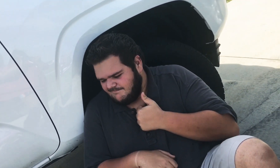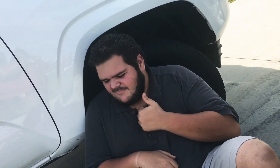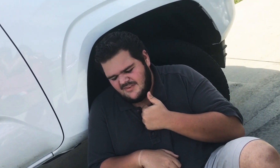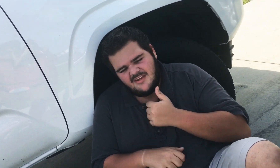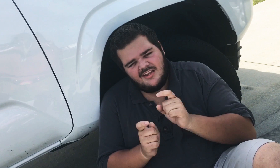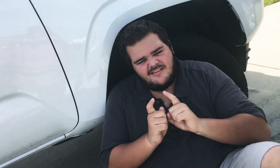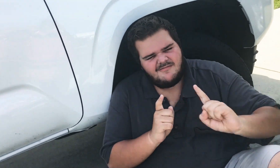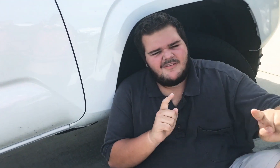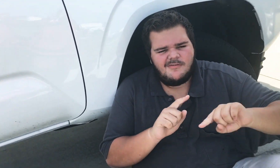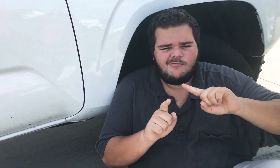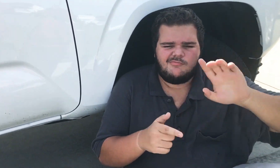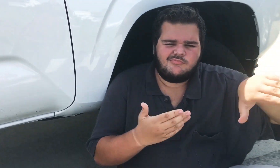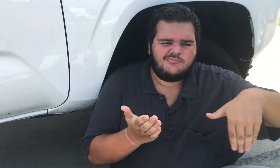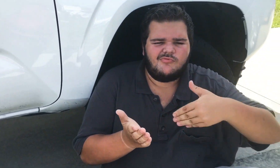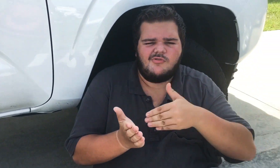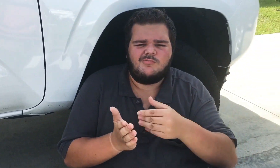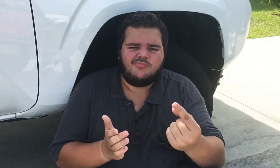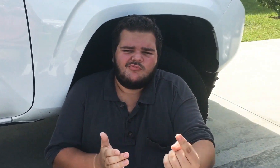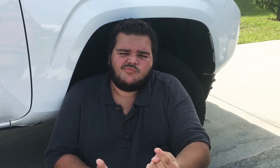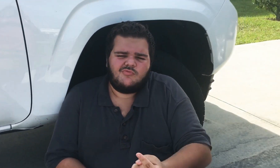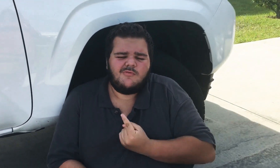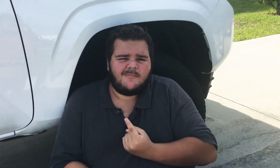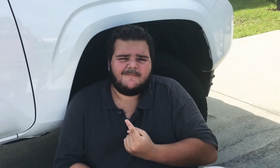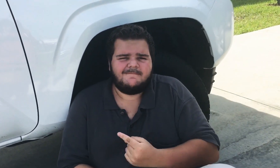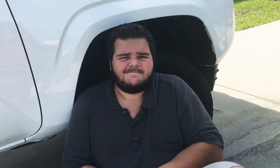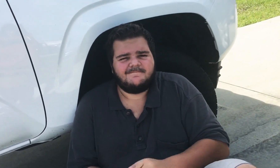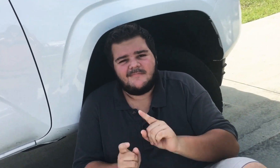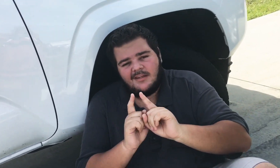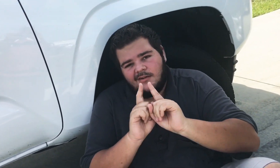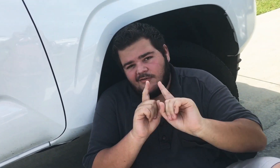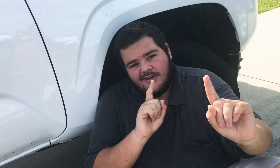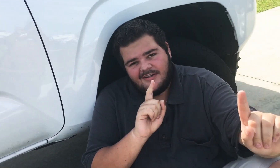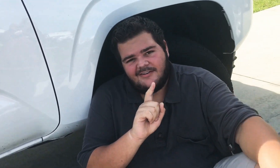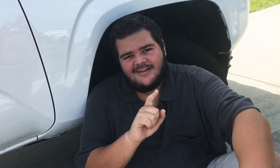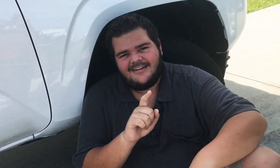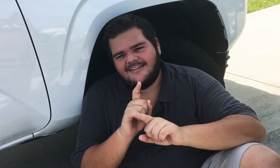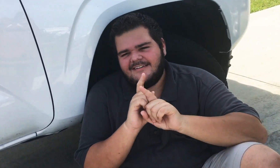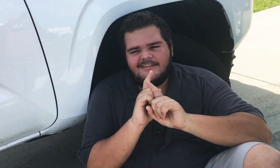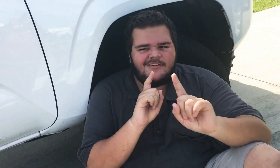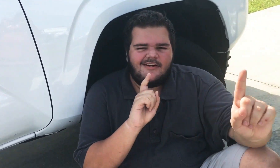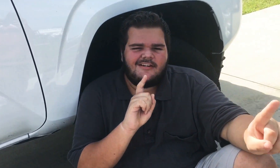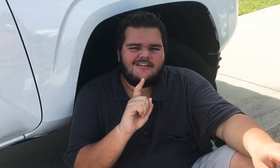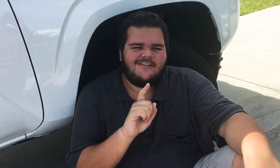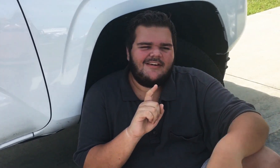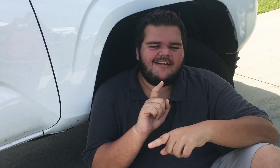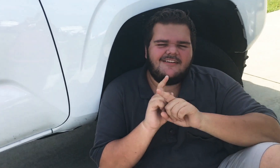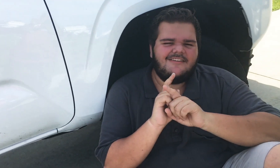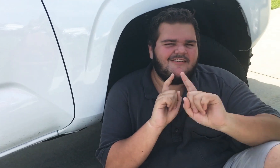we're running in circles Run away, run away, run away